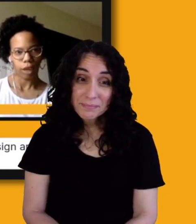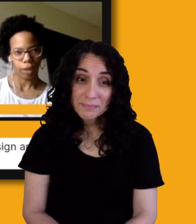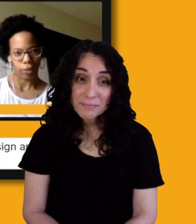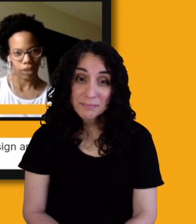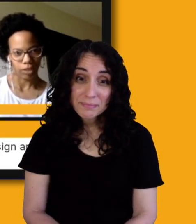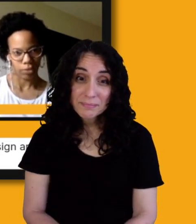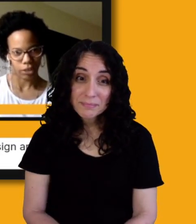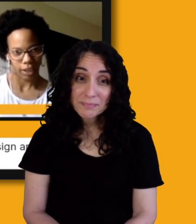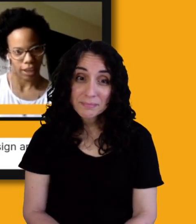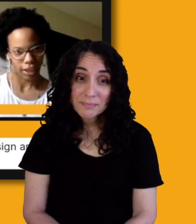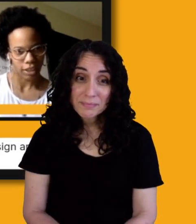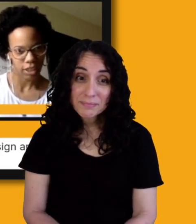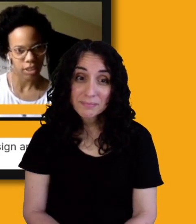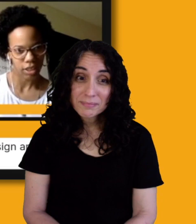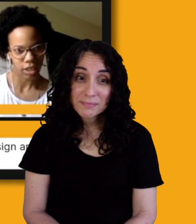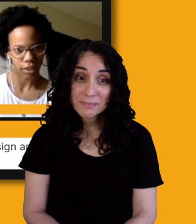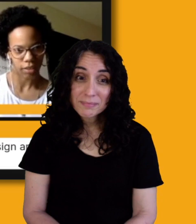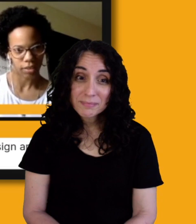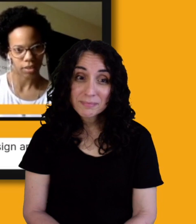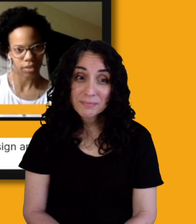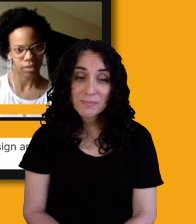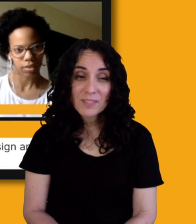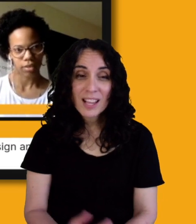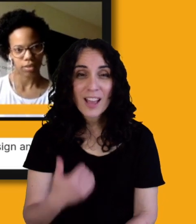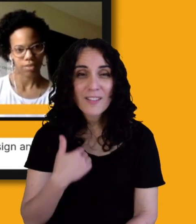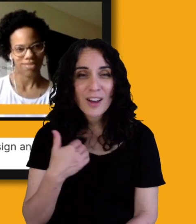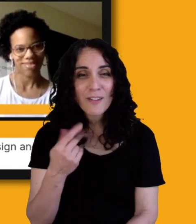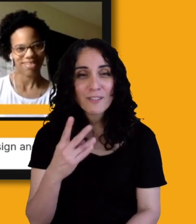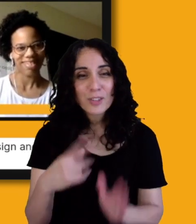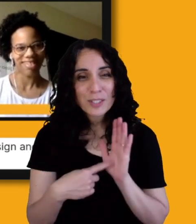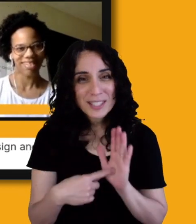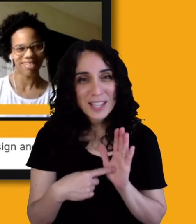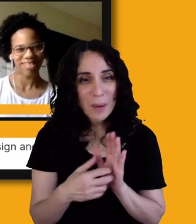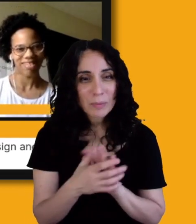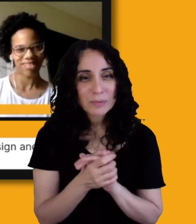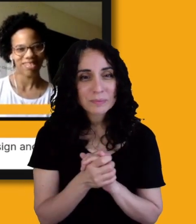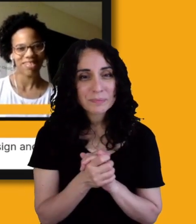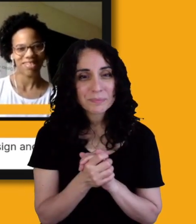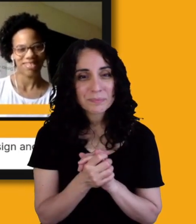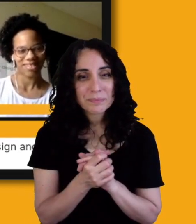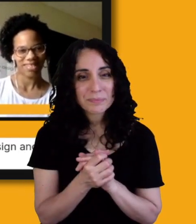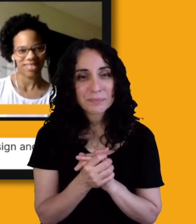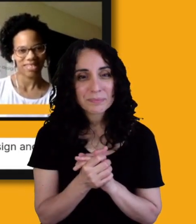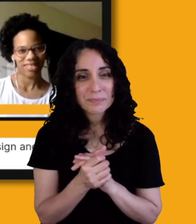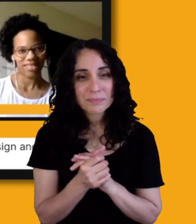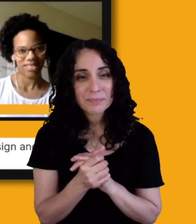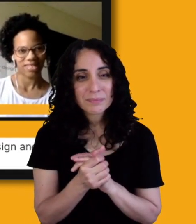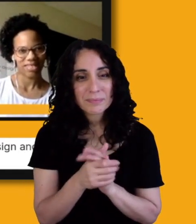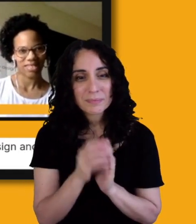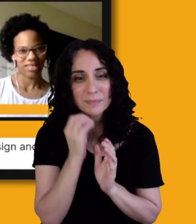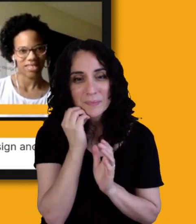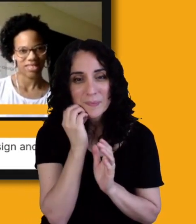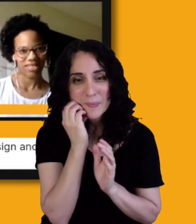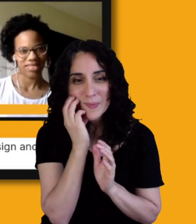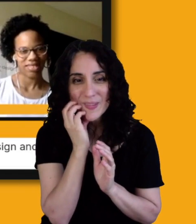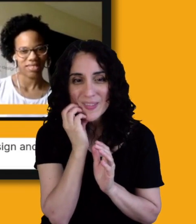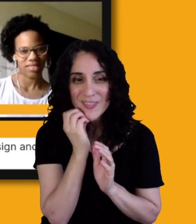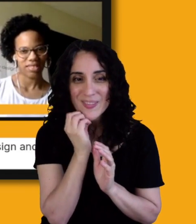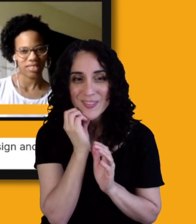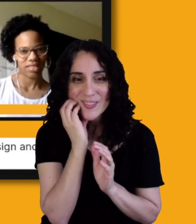So we, yes, we happen to have a few examples. Um, so Lisa, maybe you can pull up those, uh, next